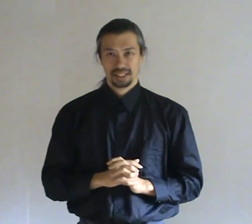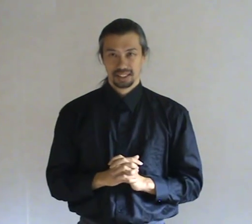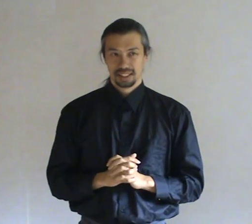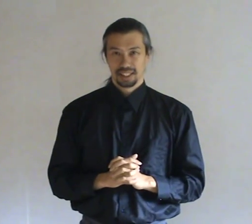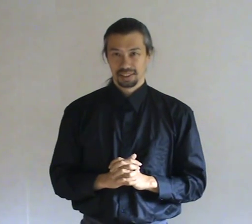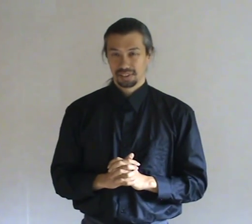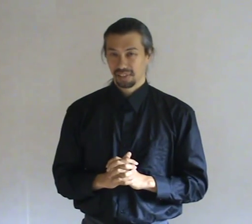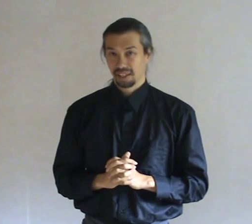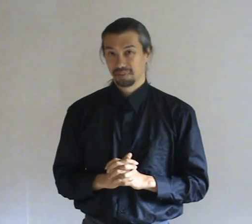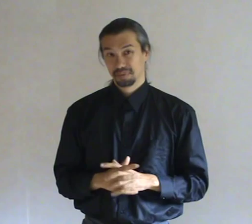And yeah.